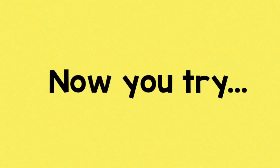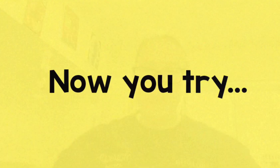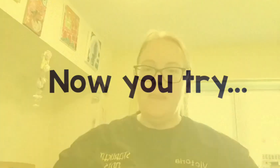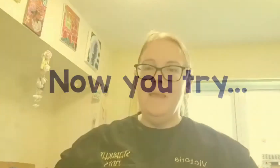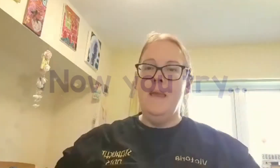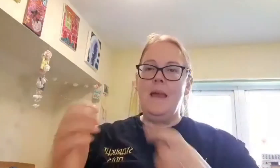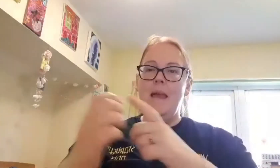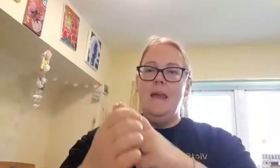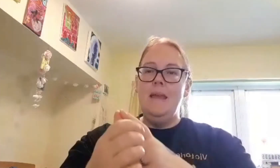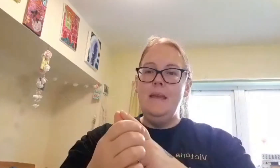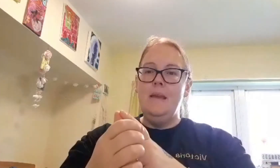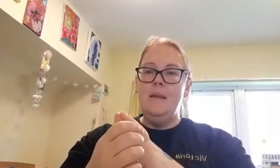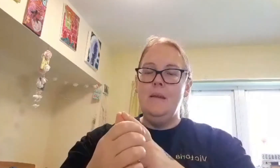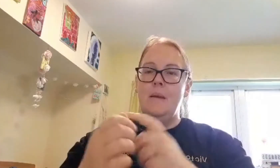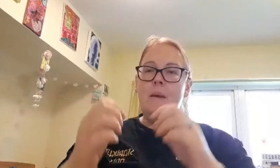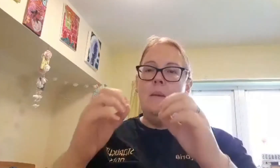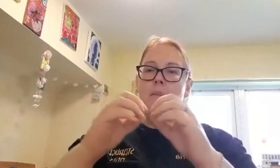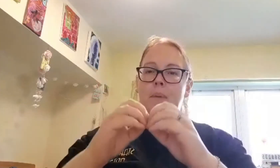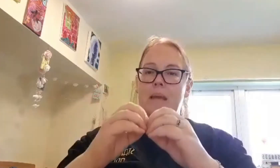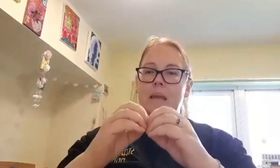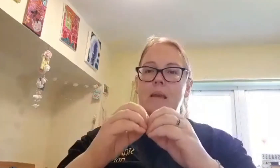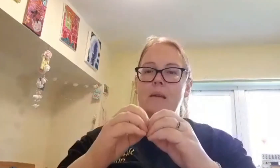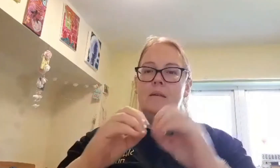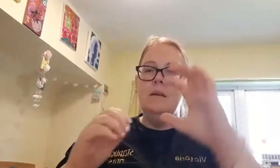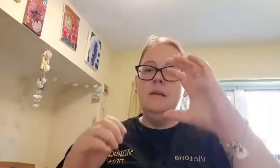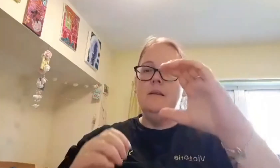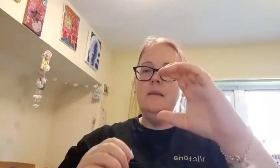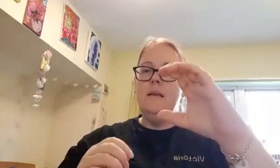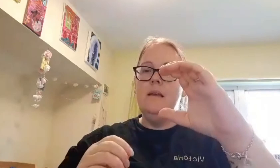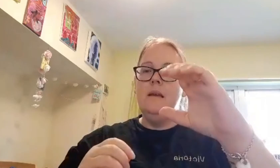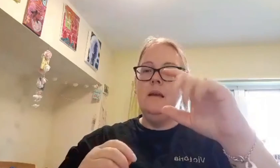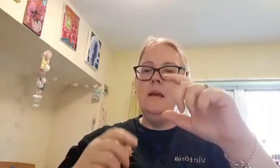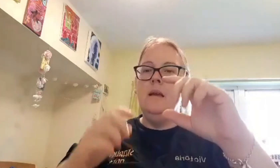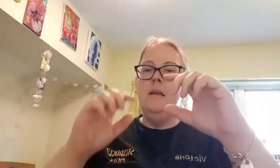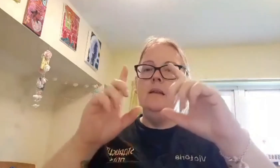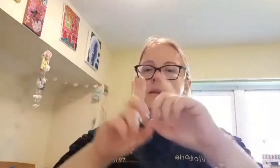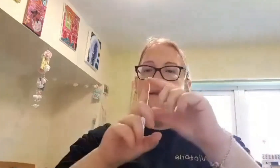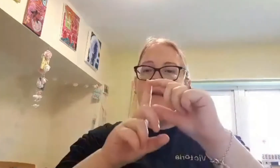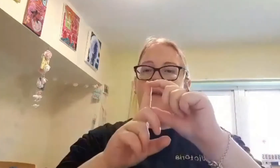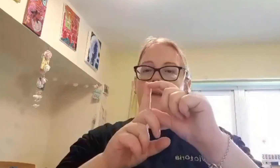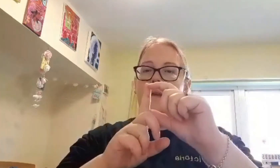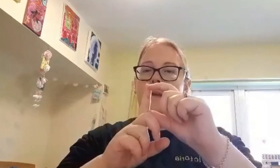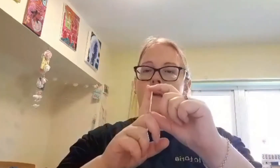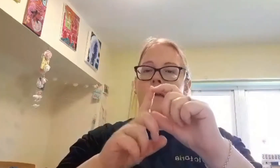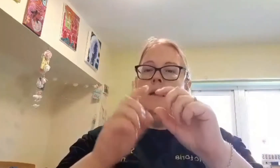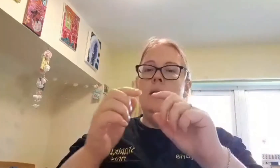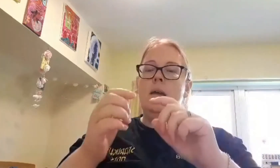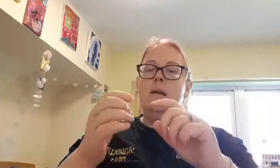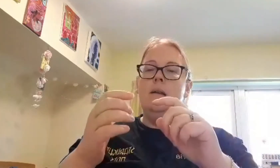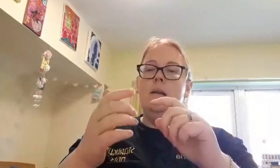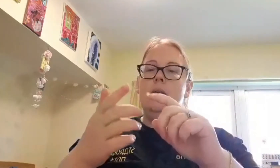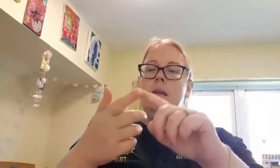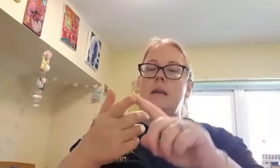A, B, C, D, E,